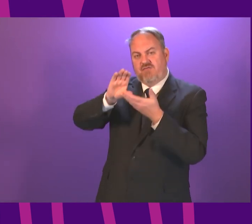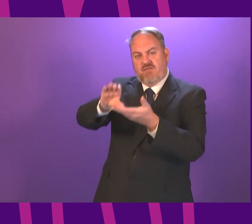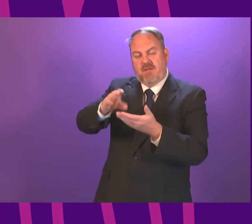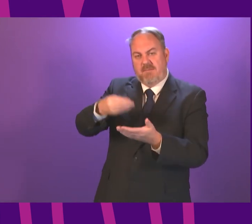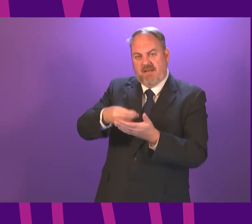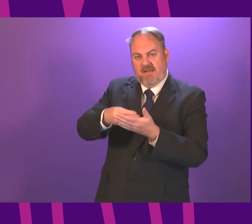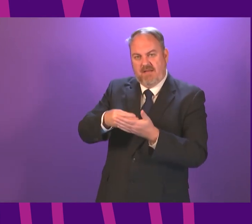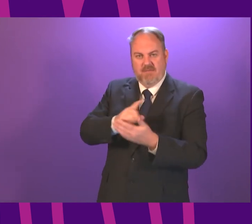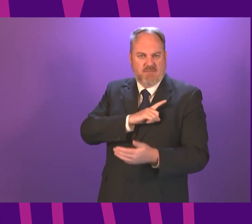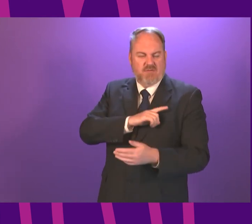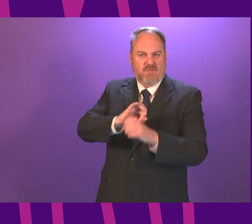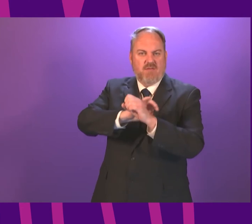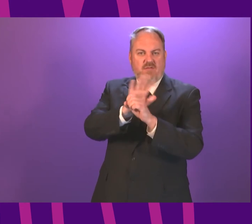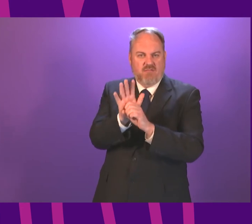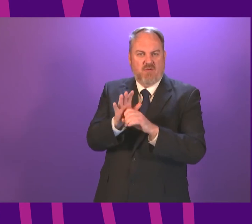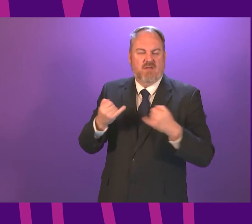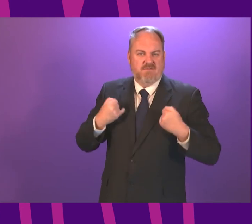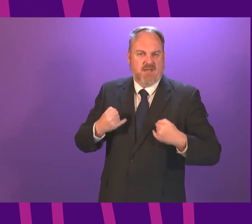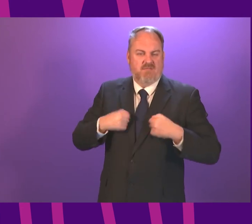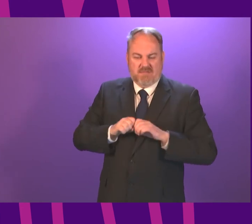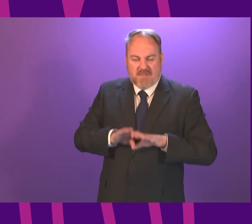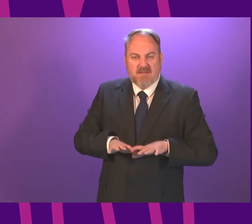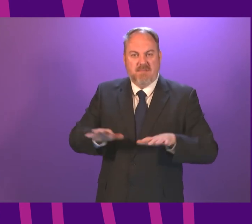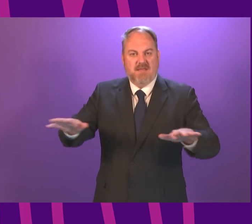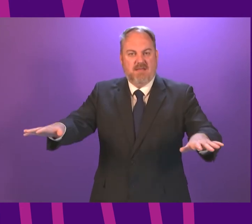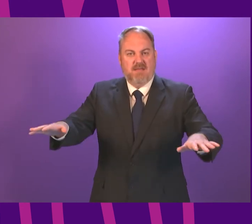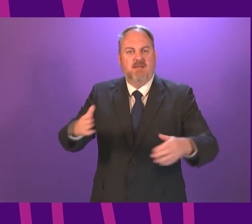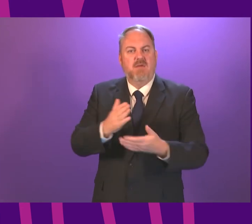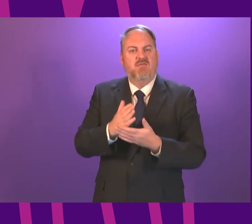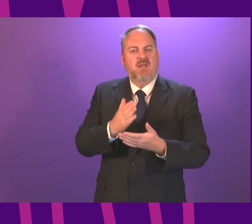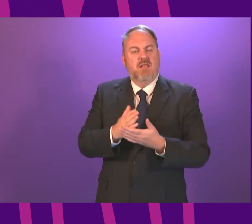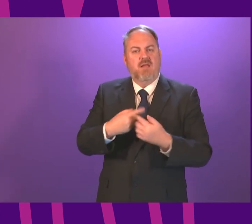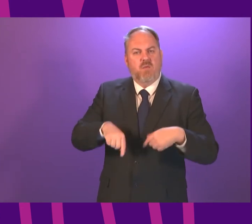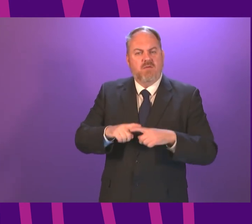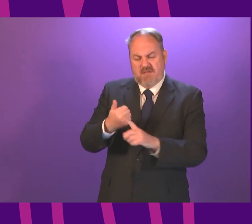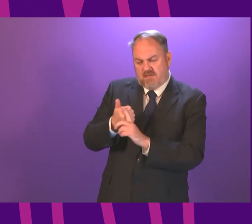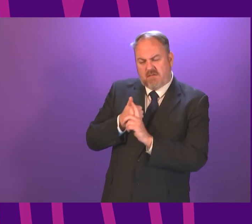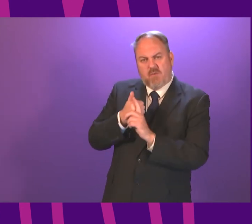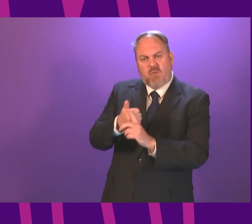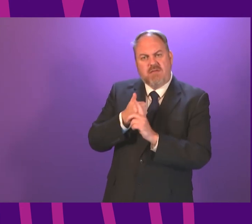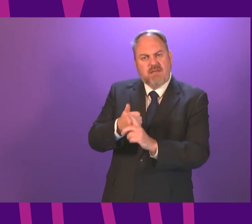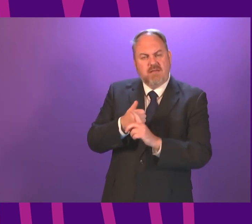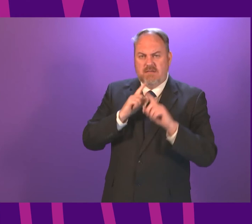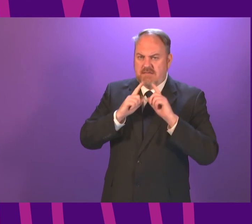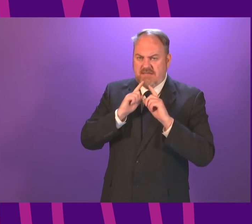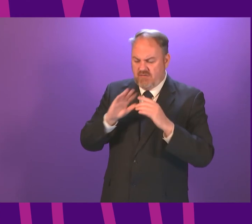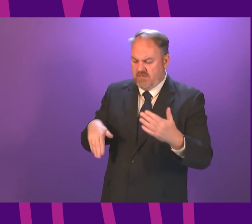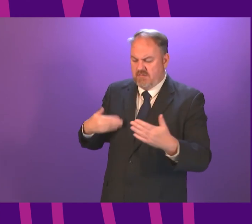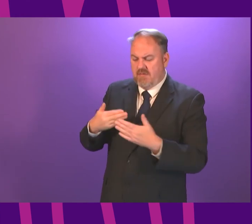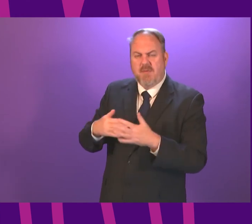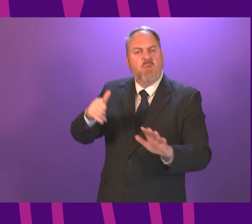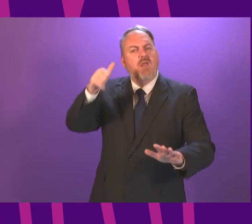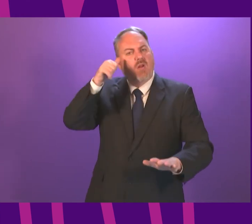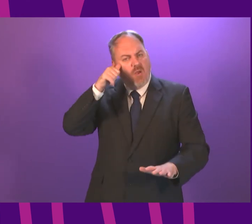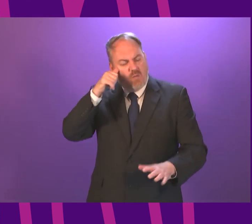and that, of course, is supporting a range of activities, including additional teachers in our schools. Of course, I recognise